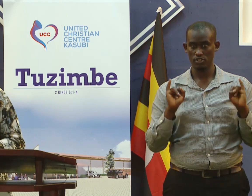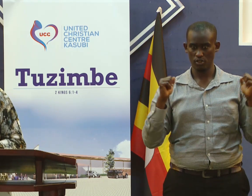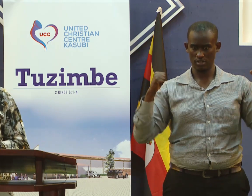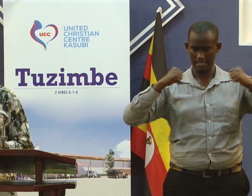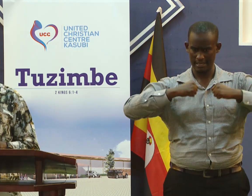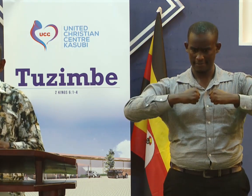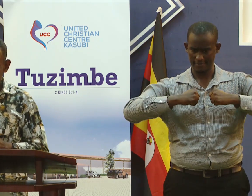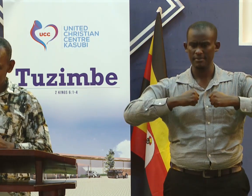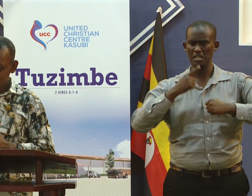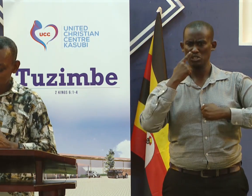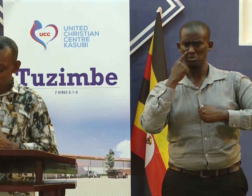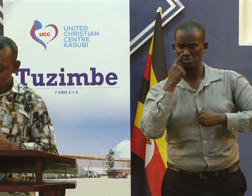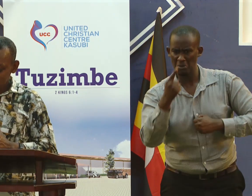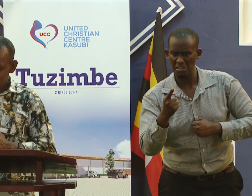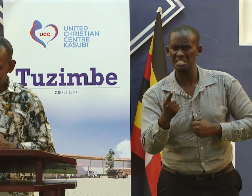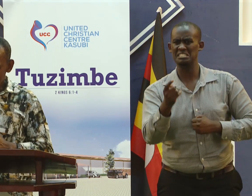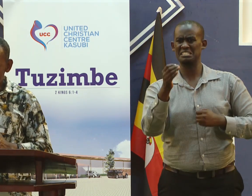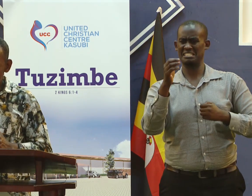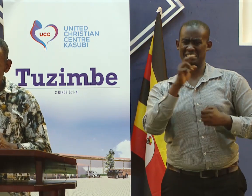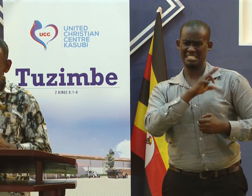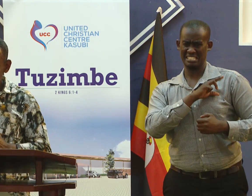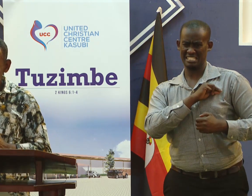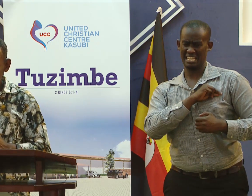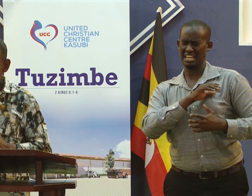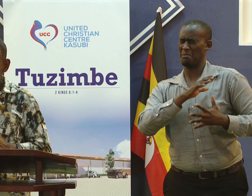But you have heard how he considered it in the verse.